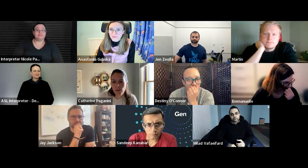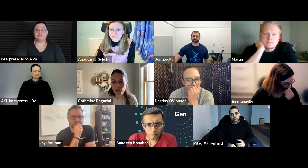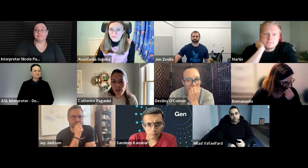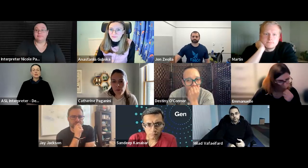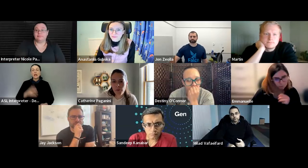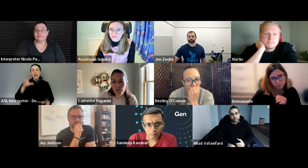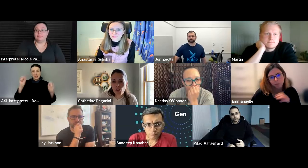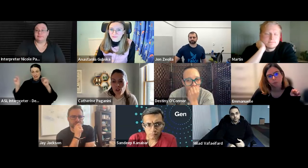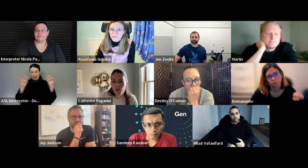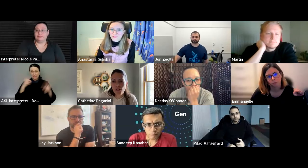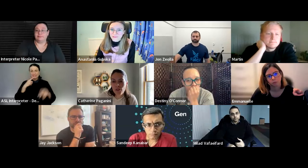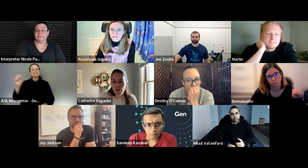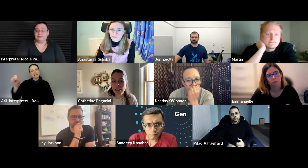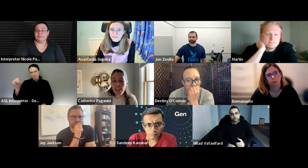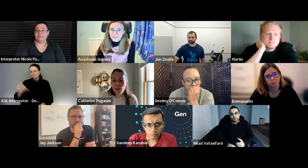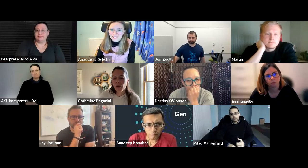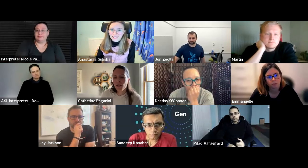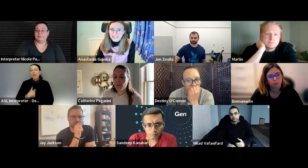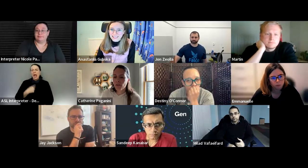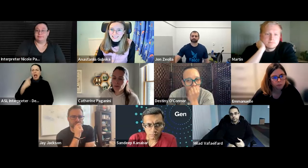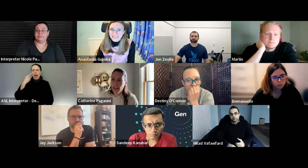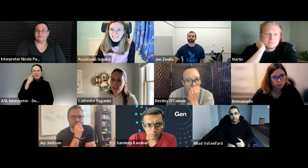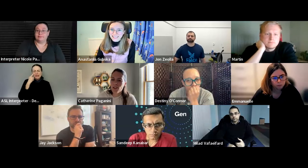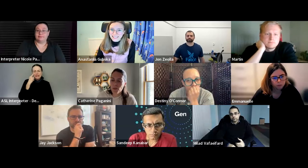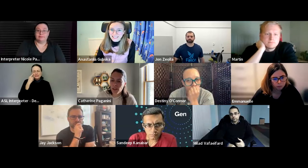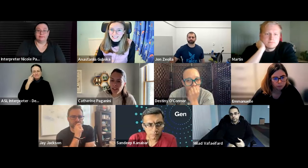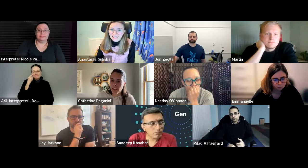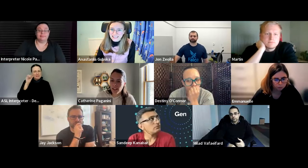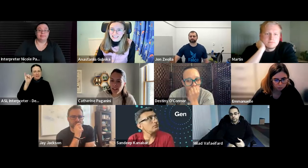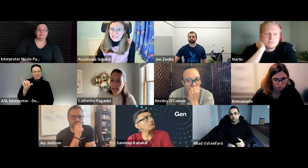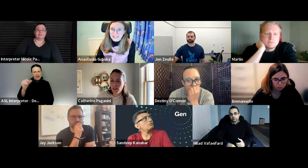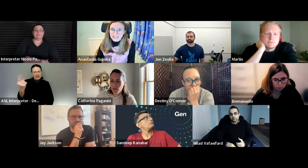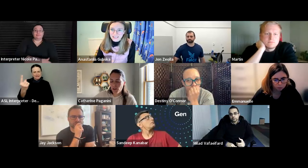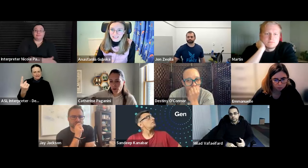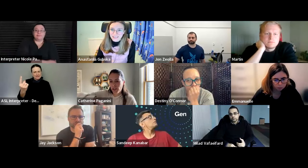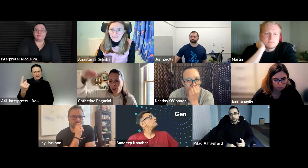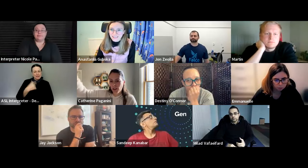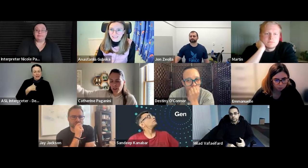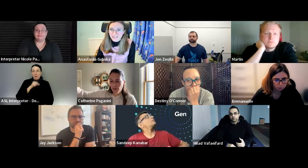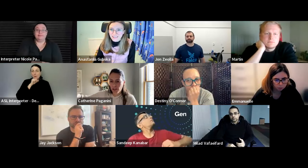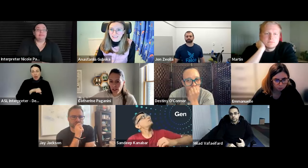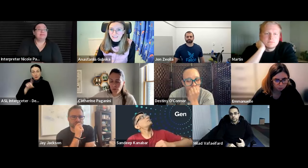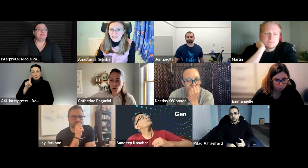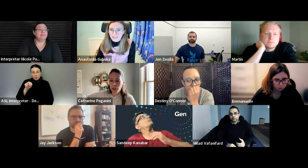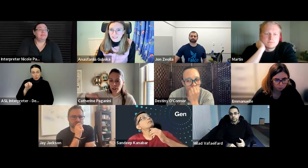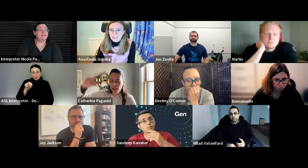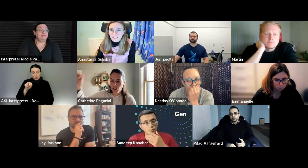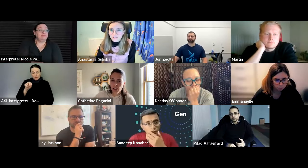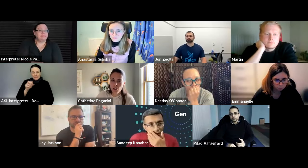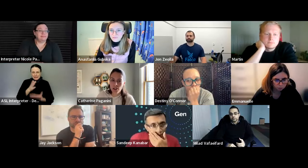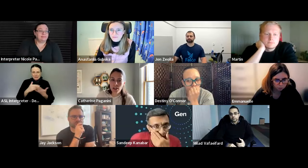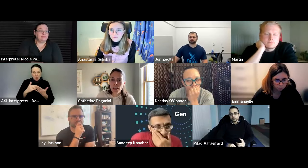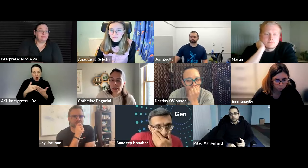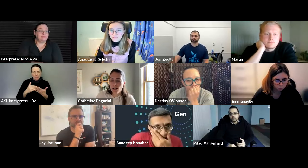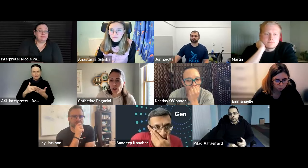yeah um just i think that is something that i would love to do as part of the employer